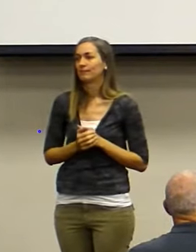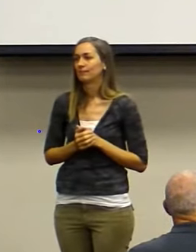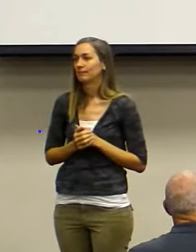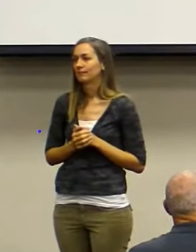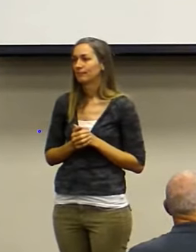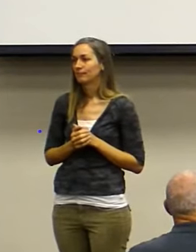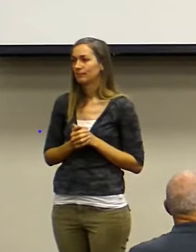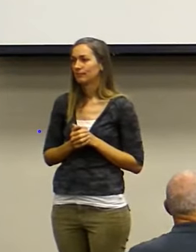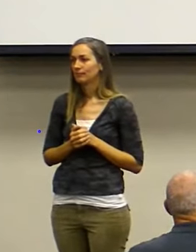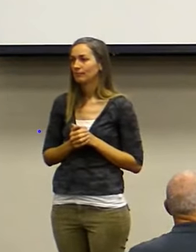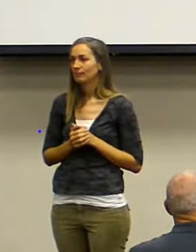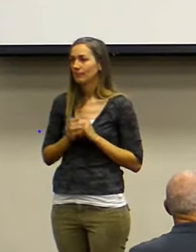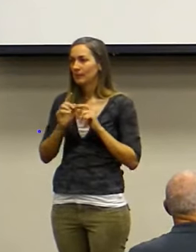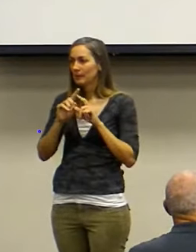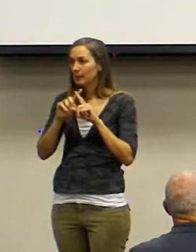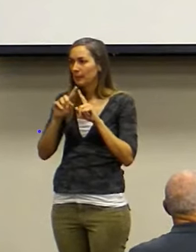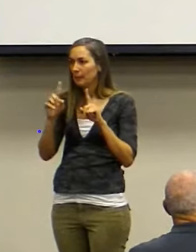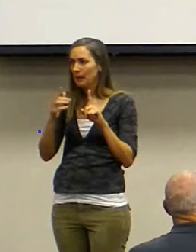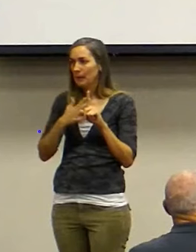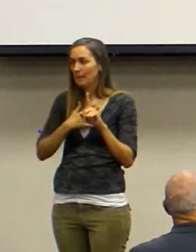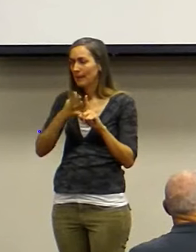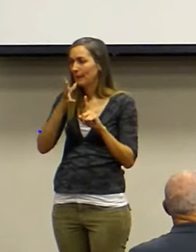she never once lost faith.